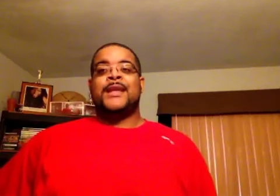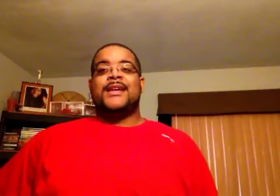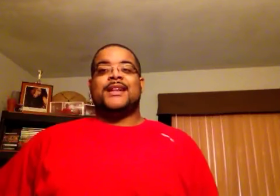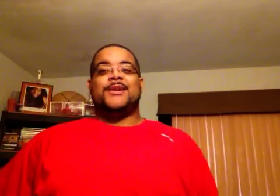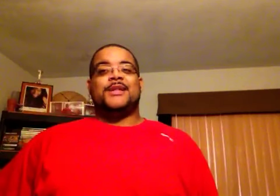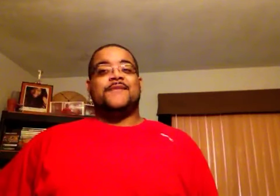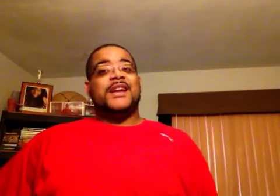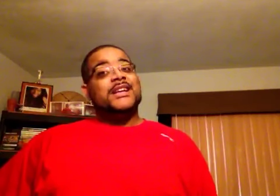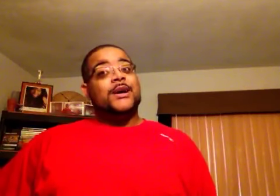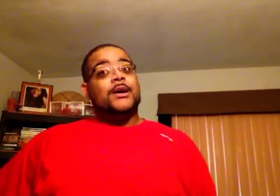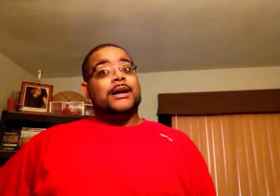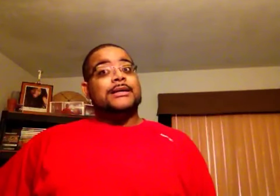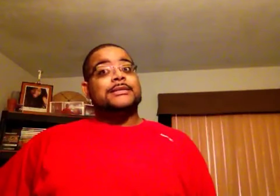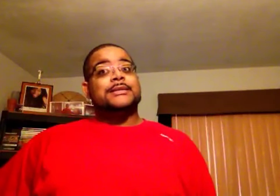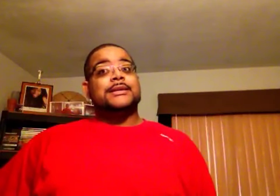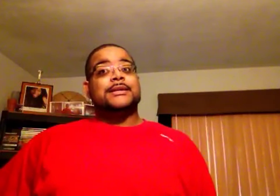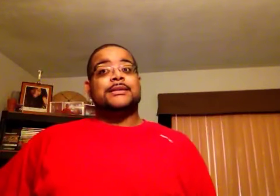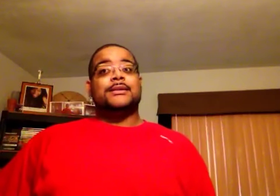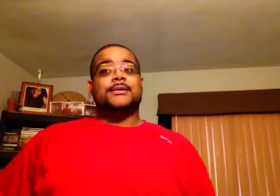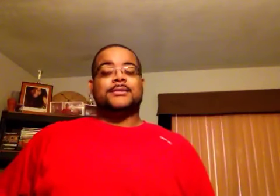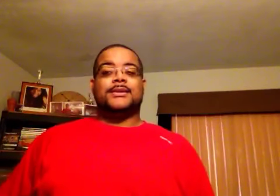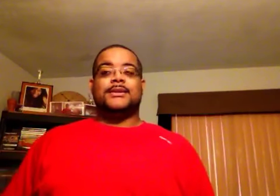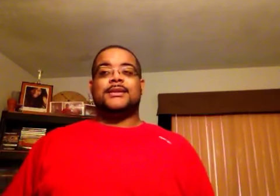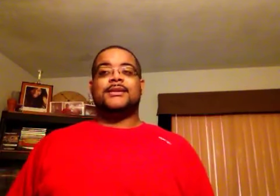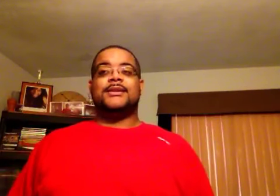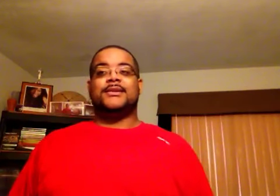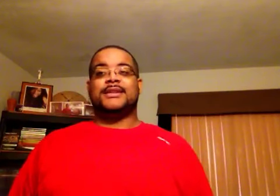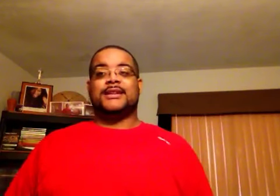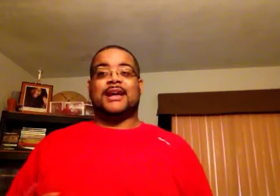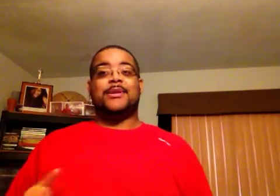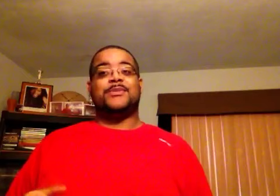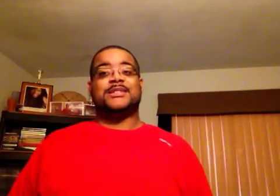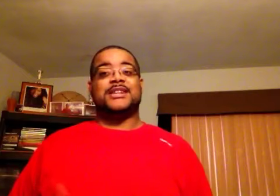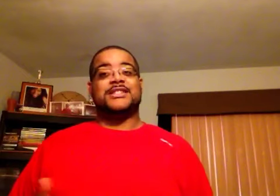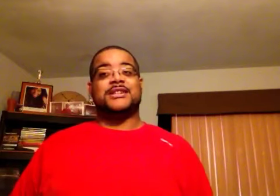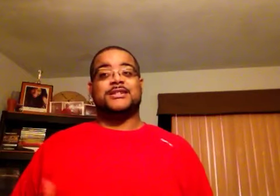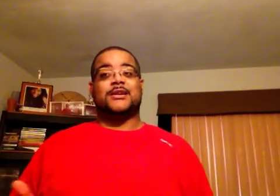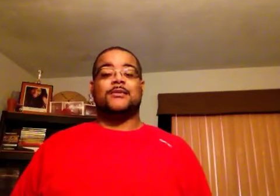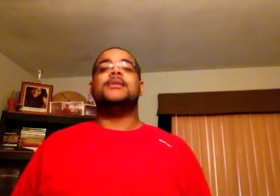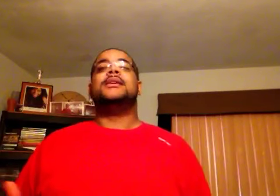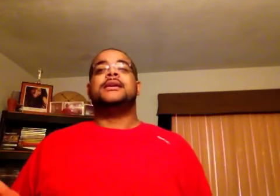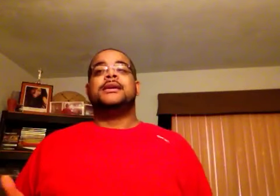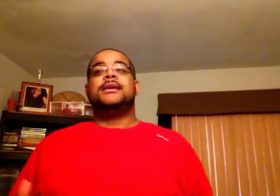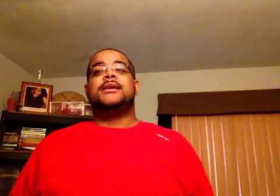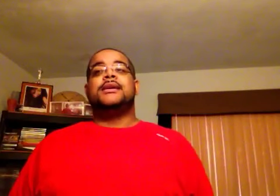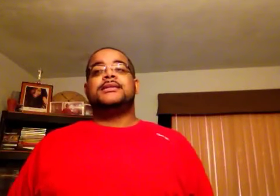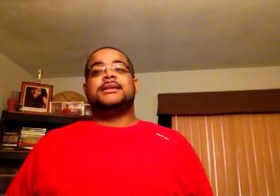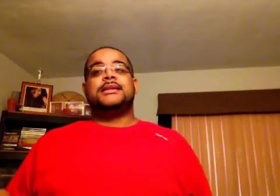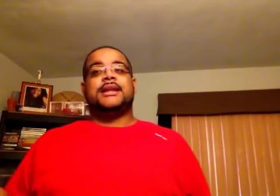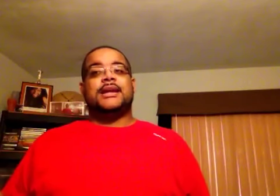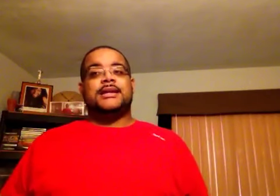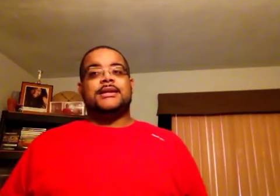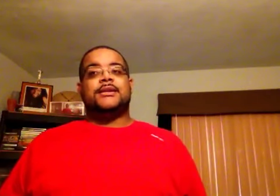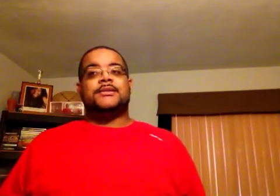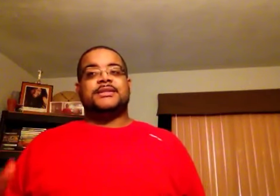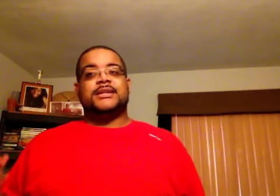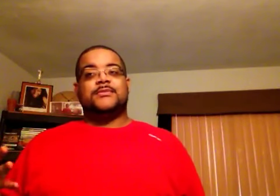Now I know that video caused, you know, getting a lot of people's attention, because you know, you see the lady, you know, you see